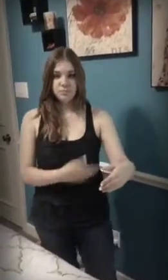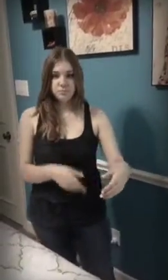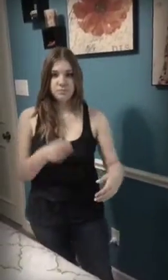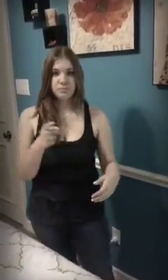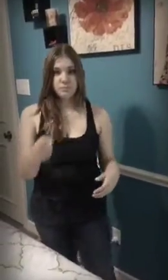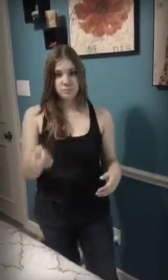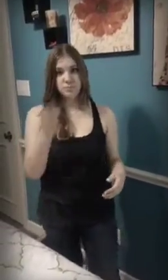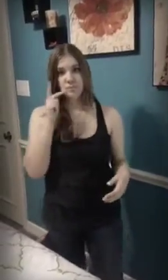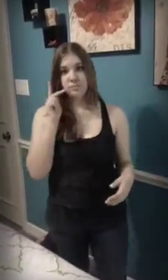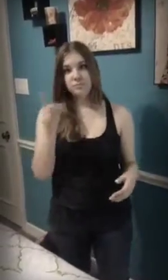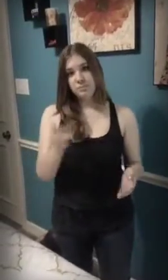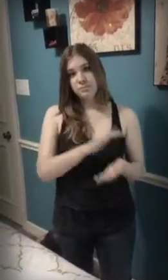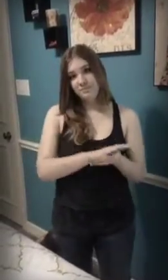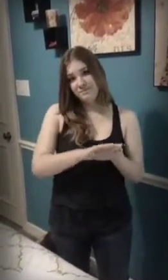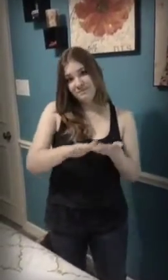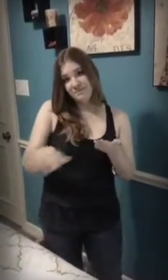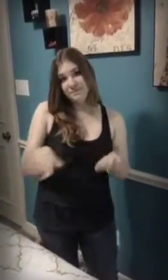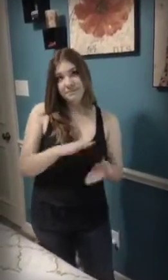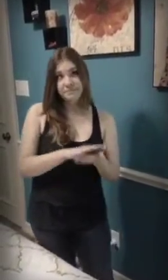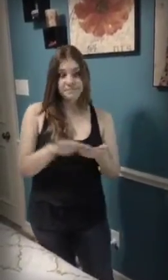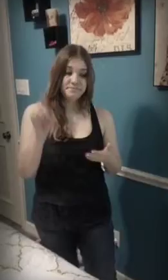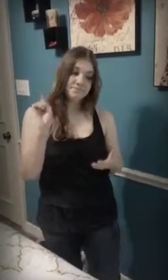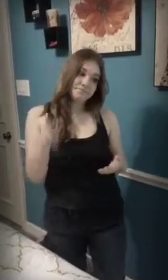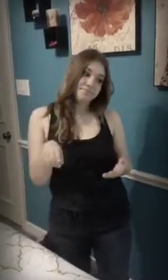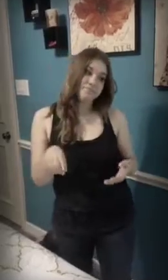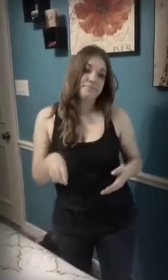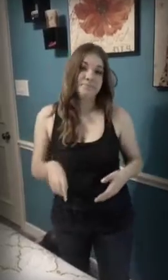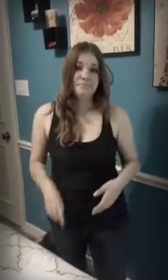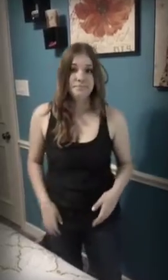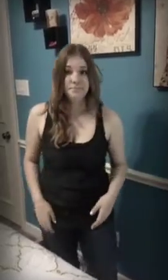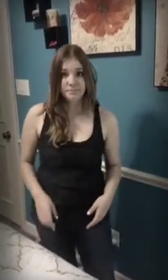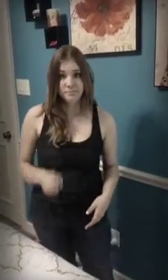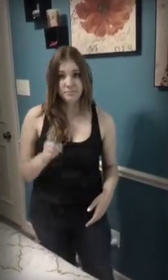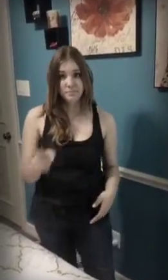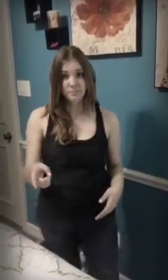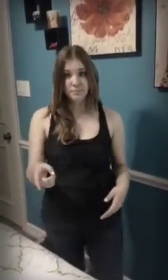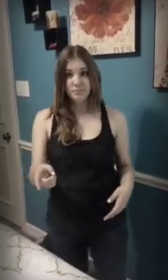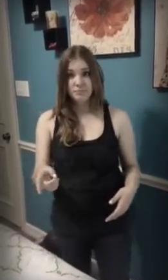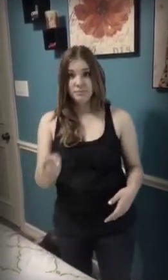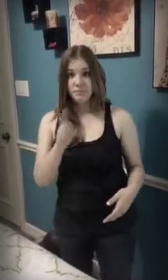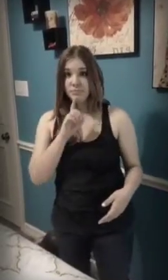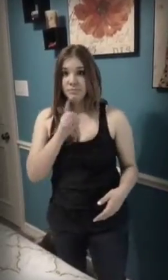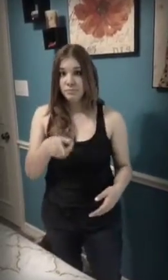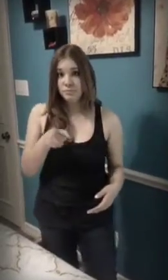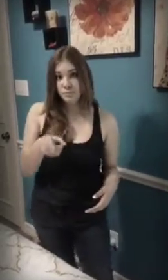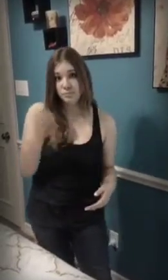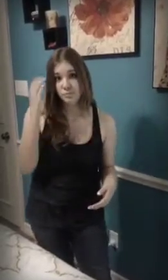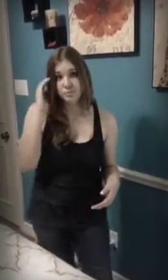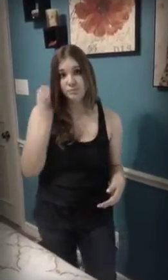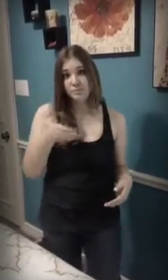You sound so innocent All full of good intent You swear you know best